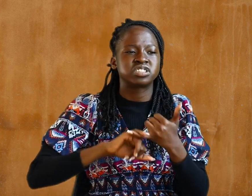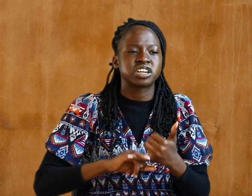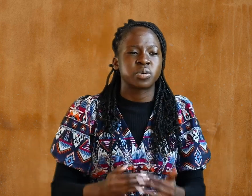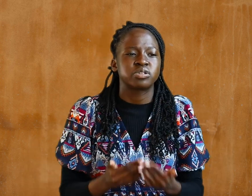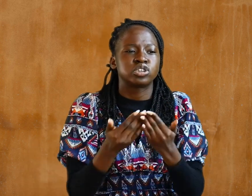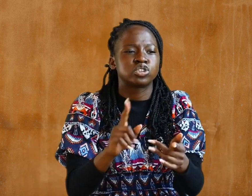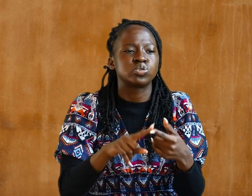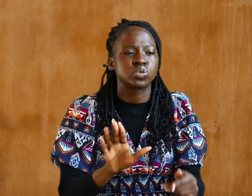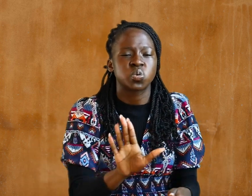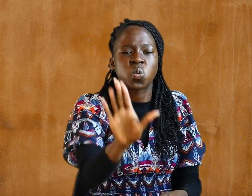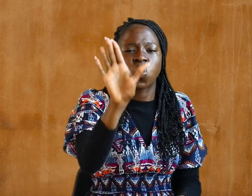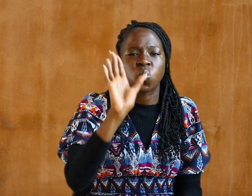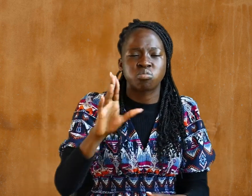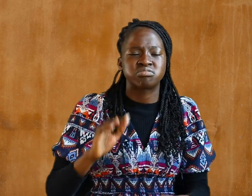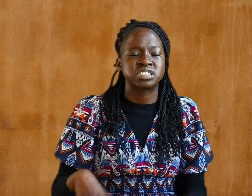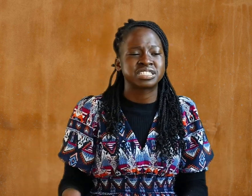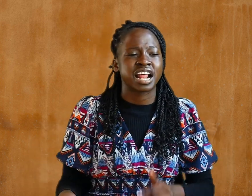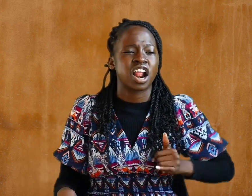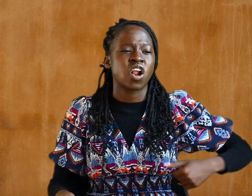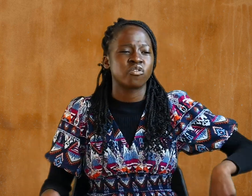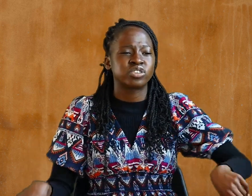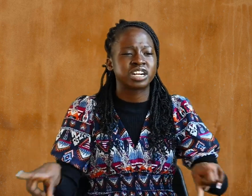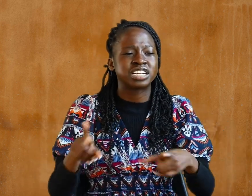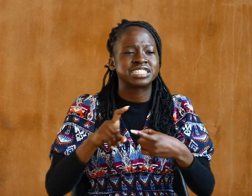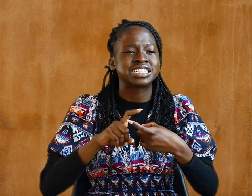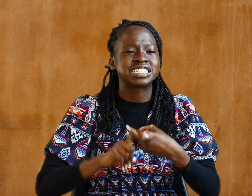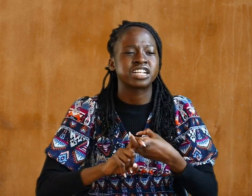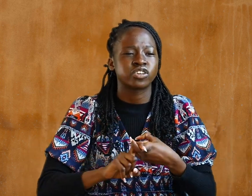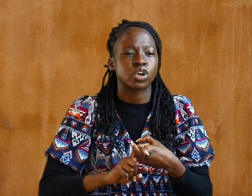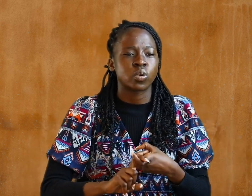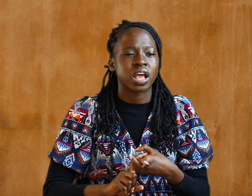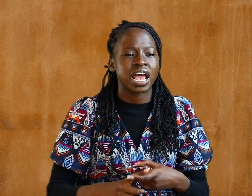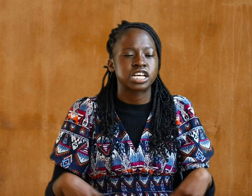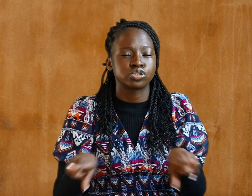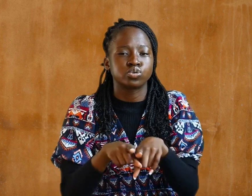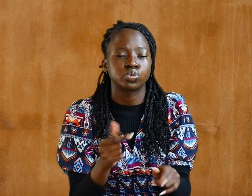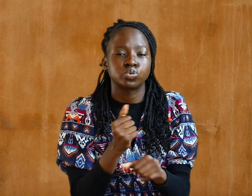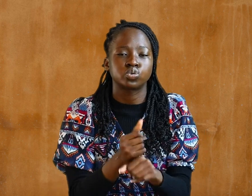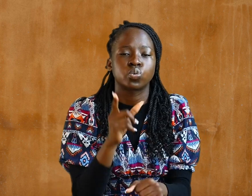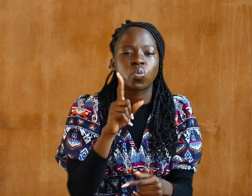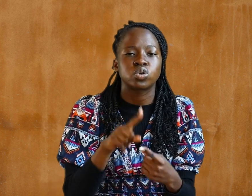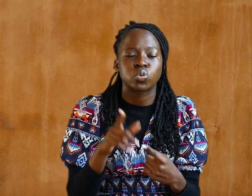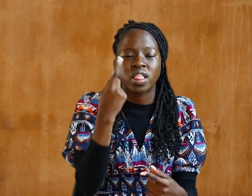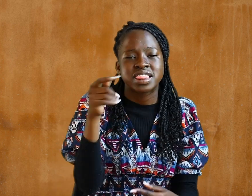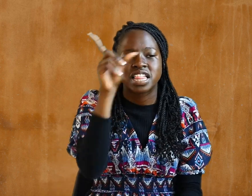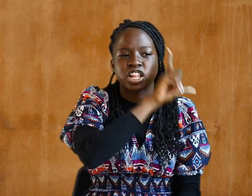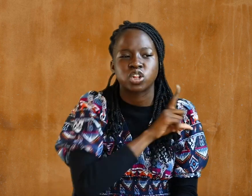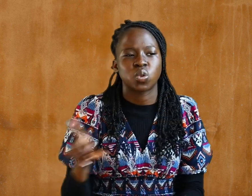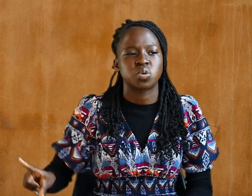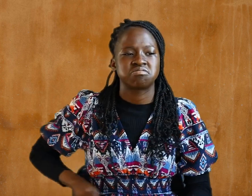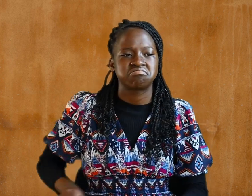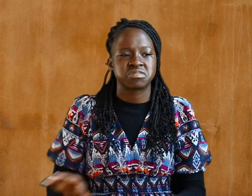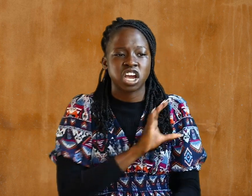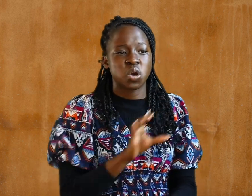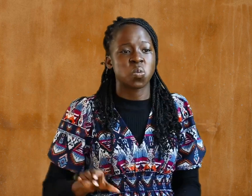Lord. For the husband is the head of the wife, as Christ is the head of the church,